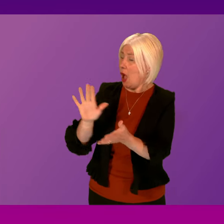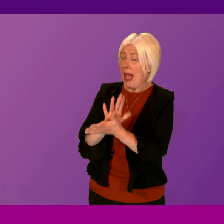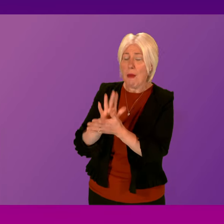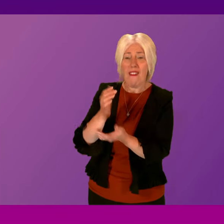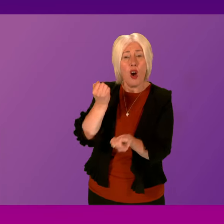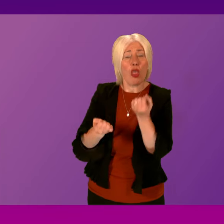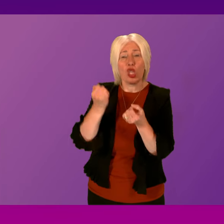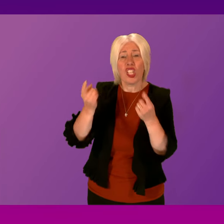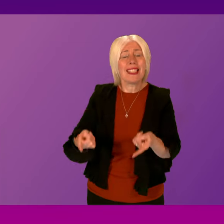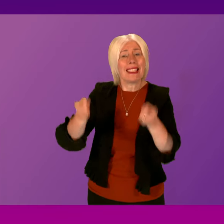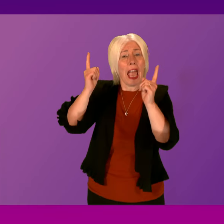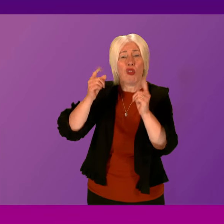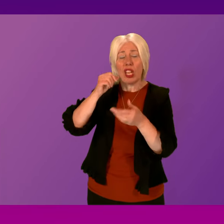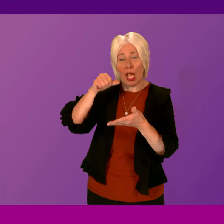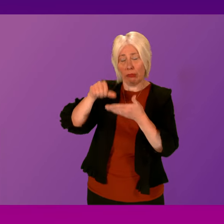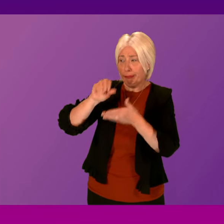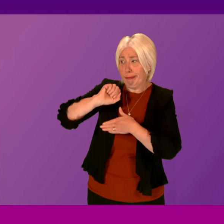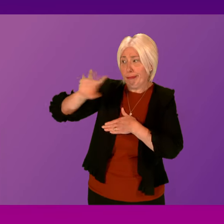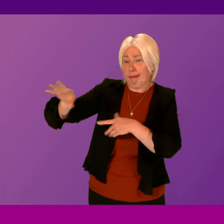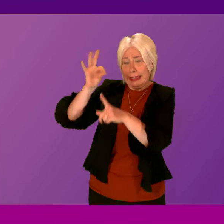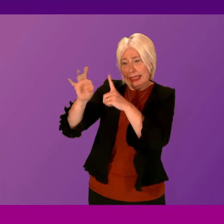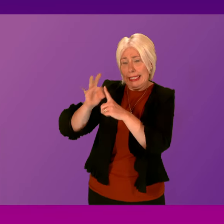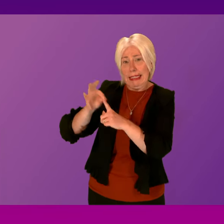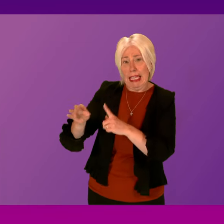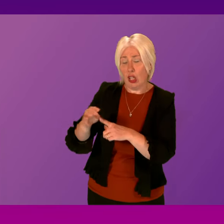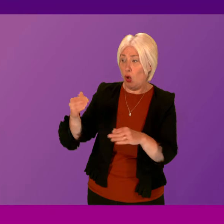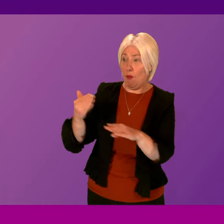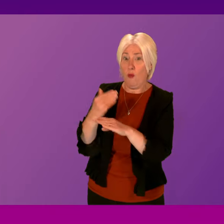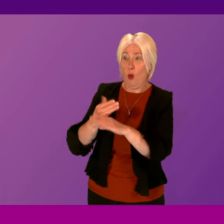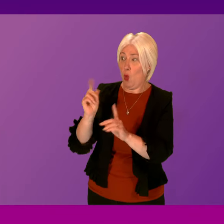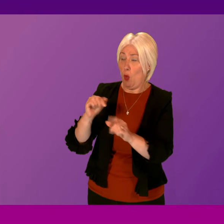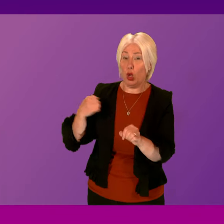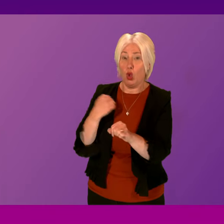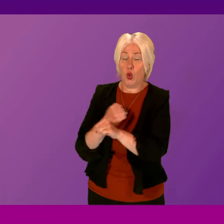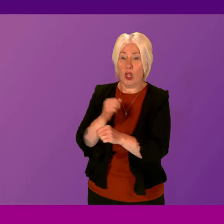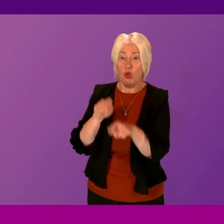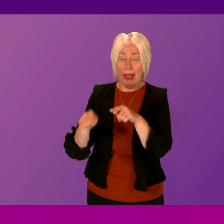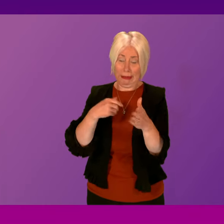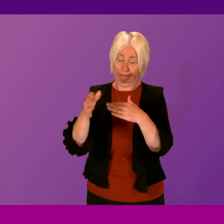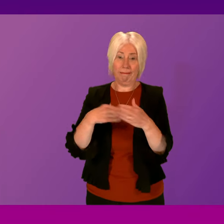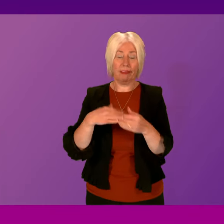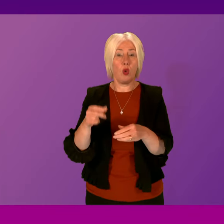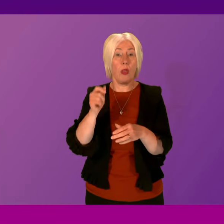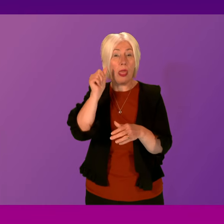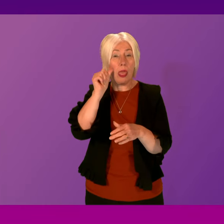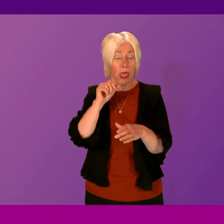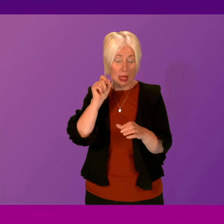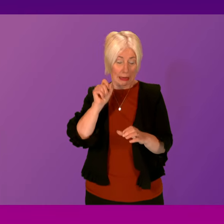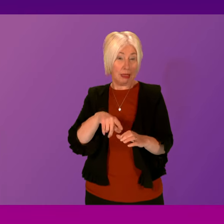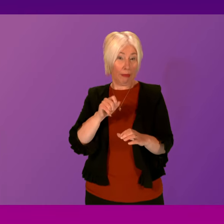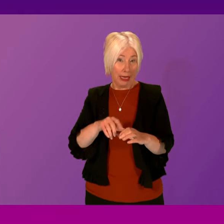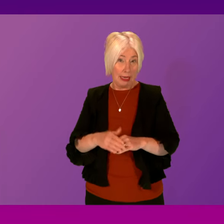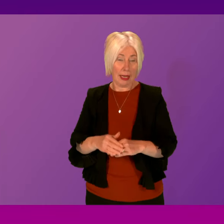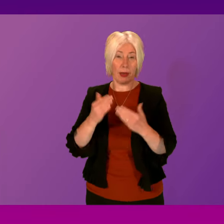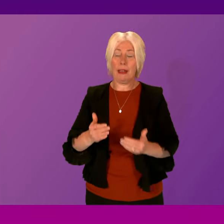Justice Secretary to write to him in detail about the actions we are taking to tackle spiking here in Scotland. We move to constituency